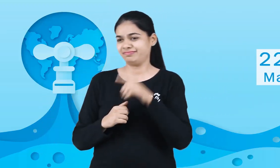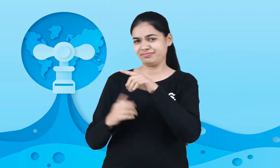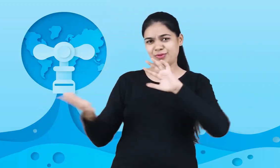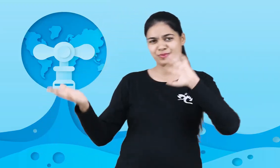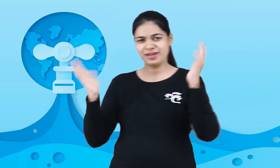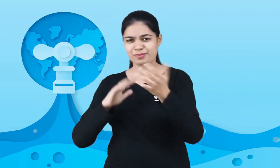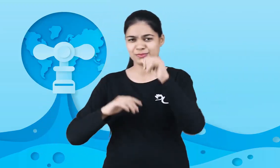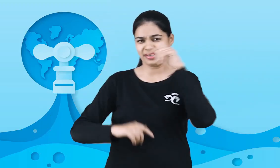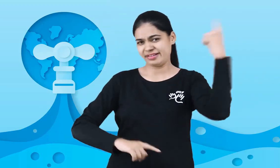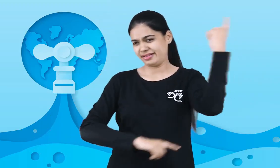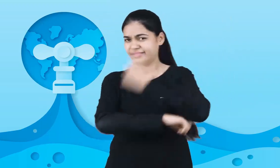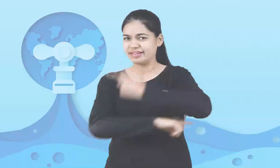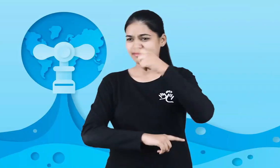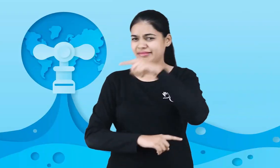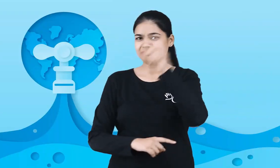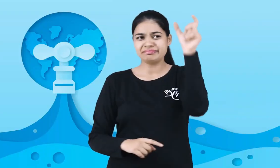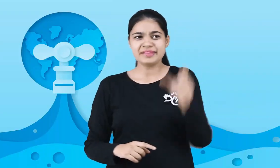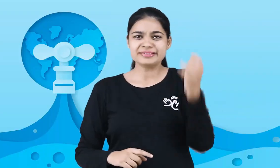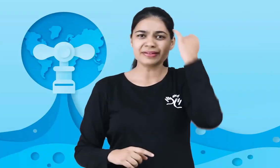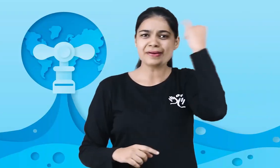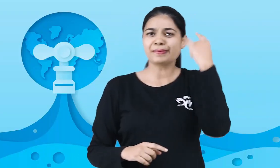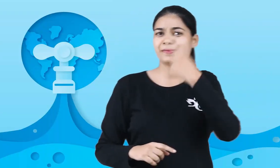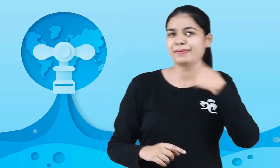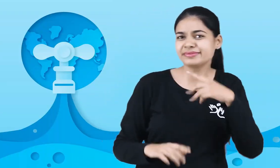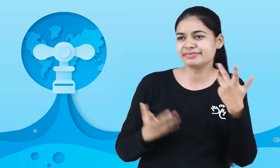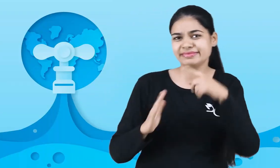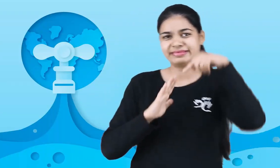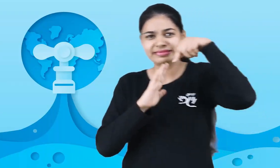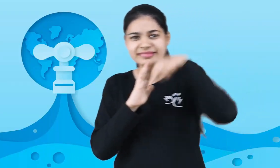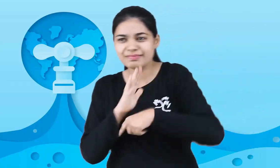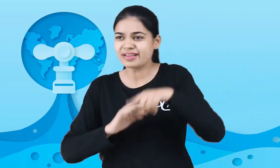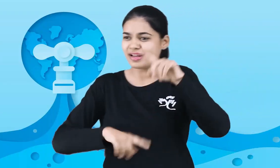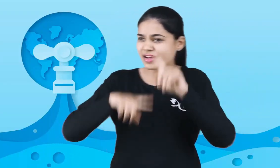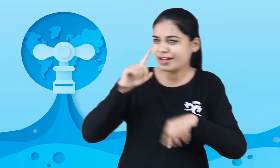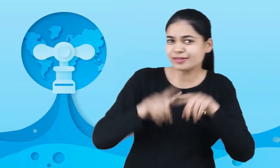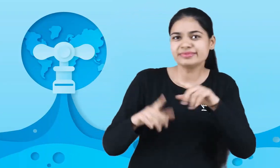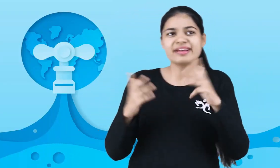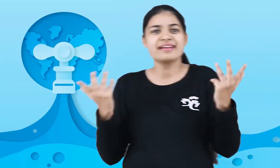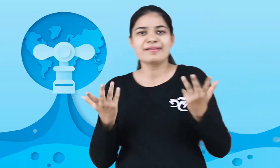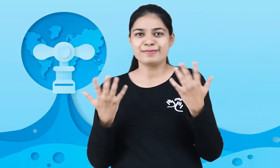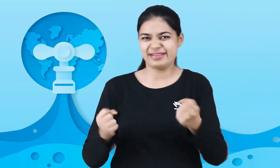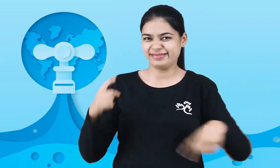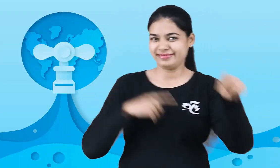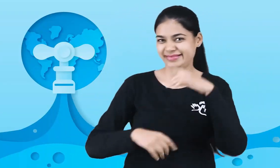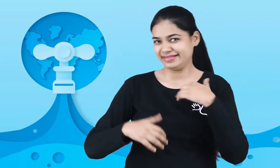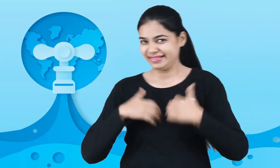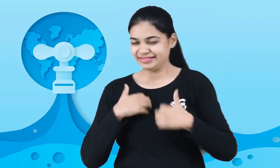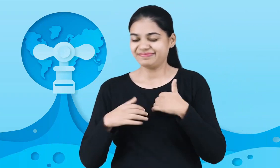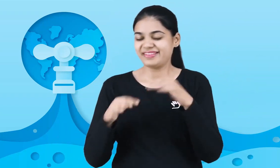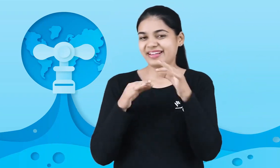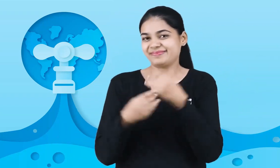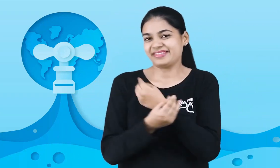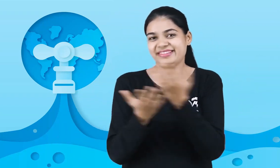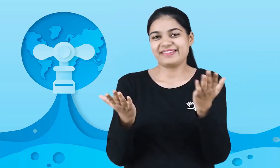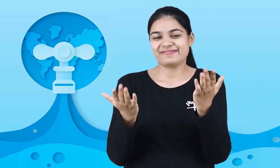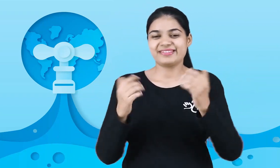Are you interested to know who established World Water Day, its history and much more? I'll explain you now.